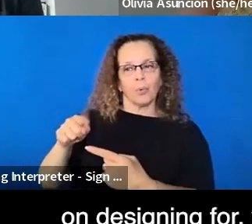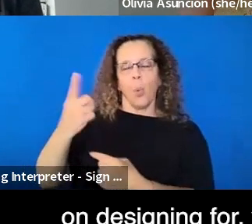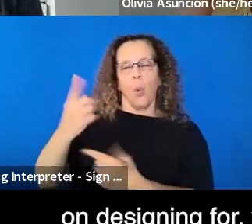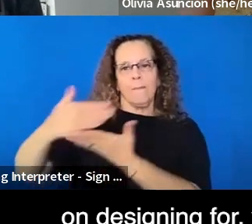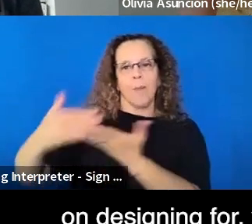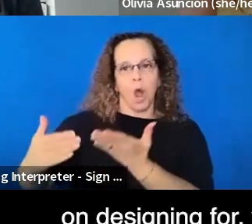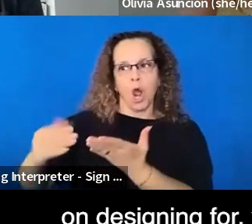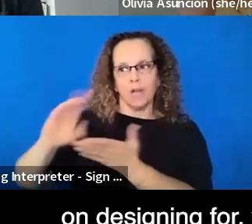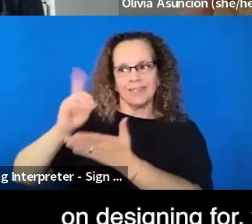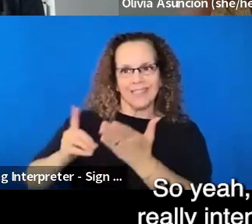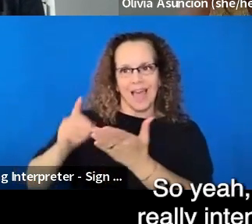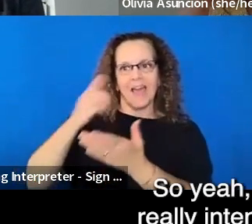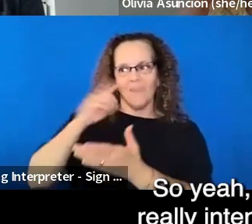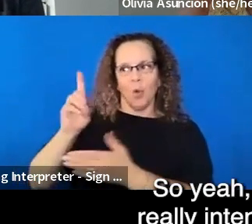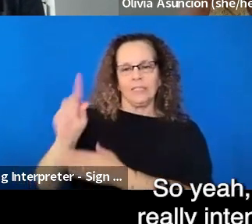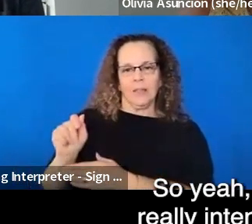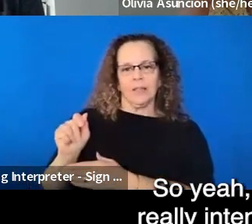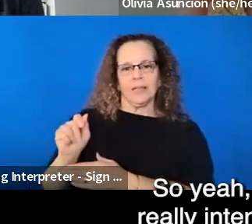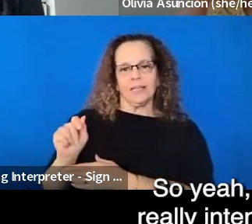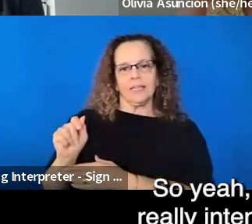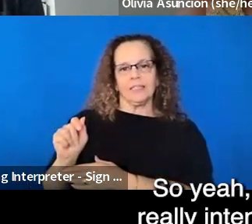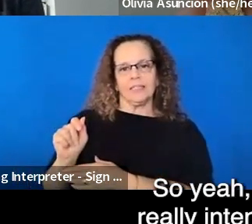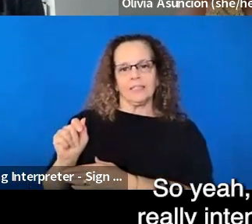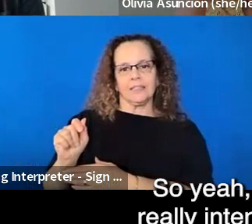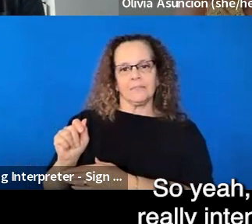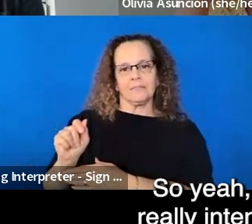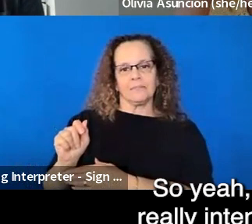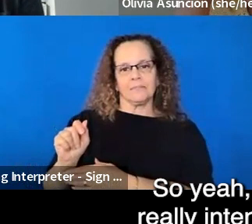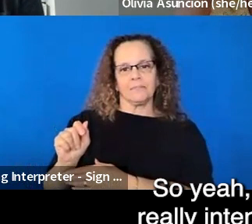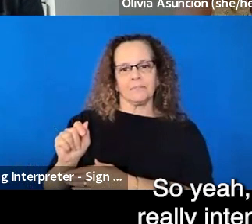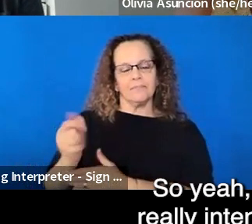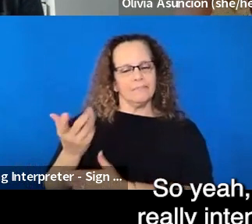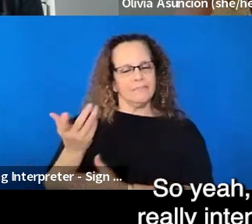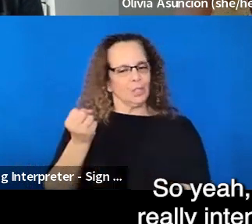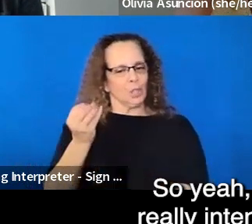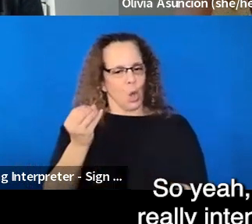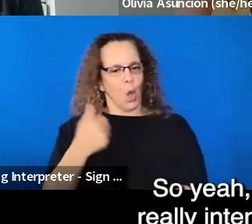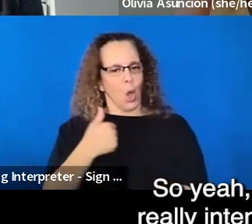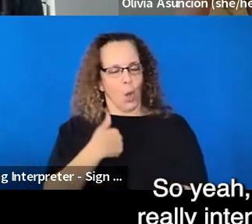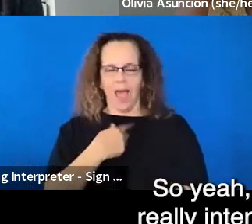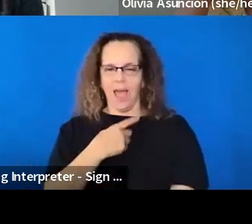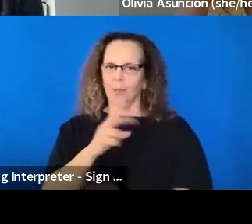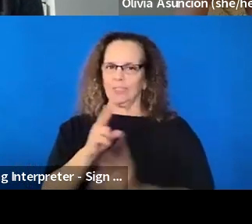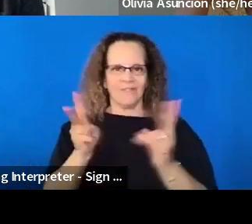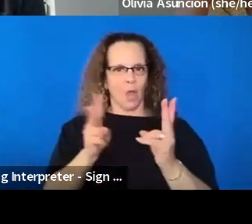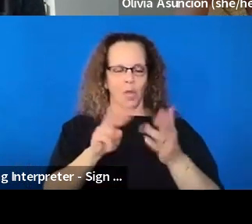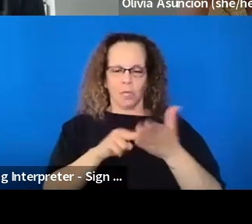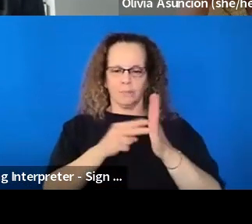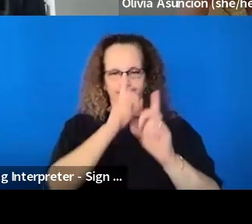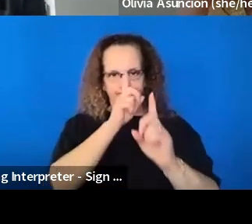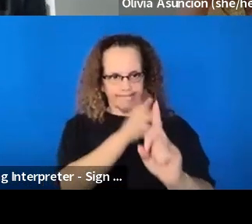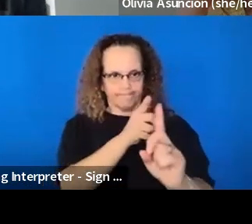um, designing for, you know, disability. So, um, yeah, so I had to be really intentional with that.